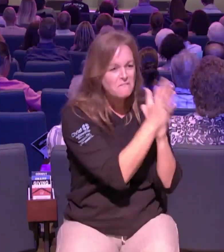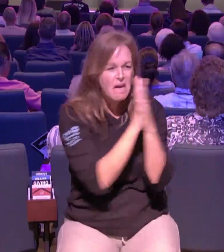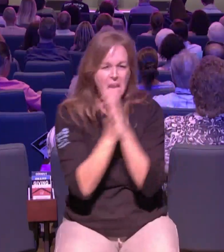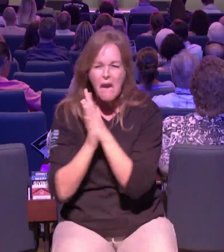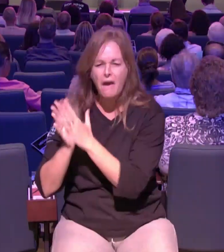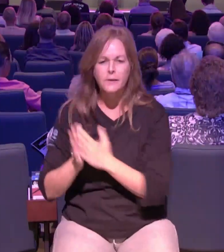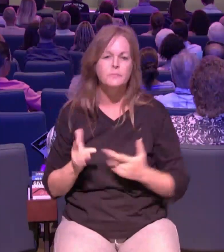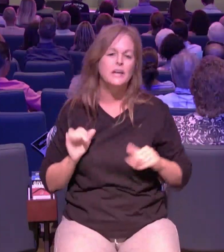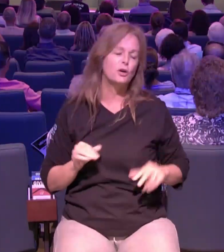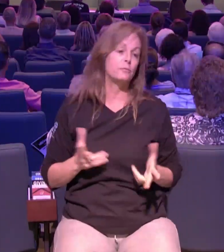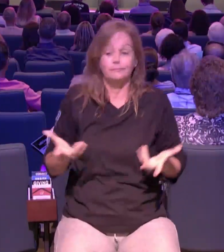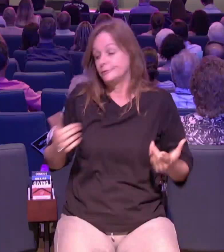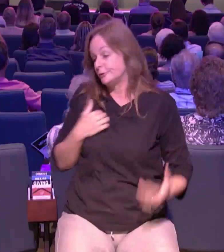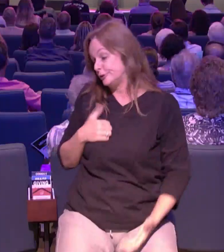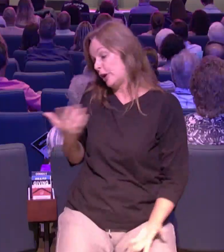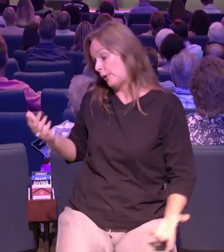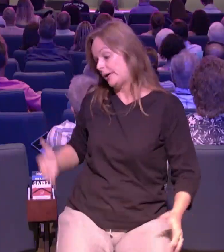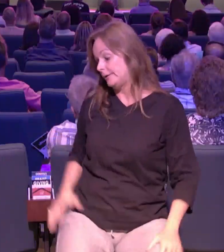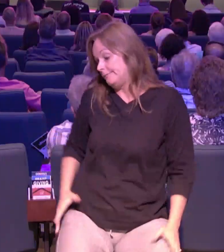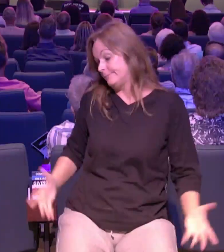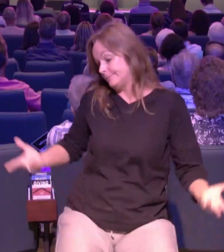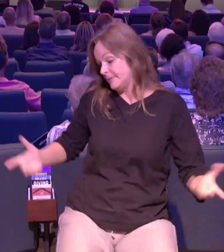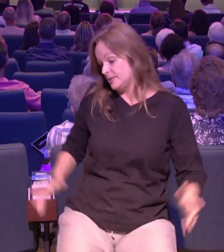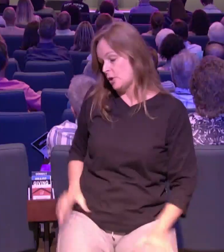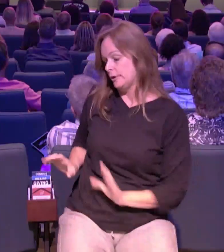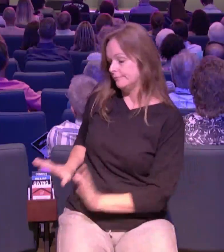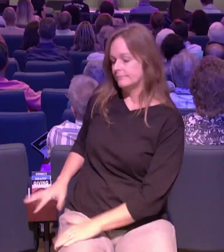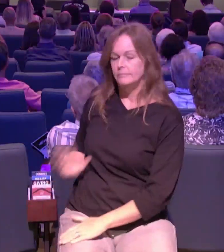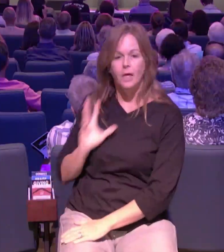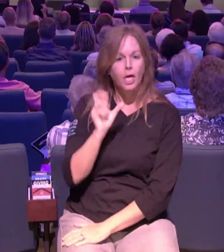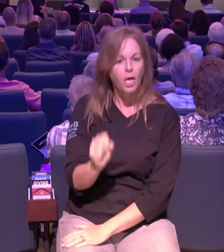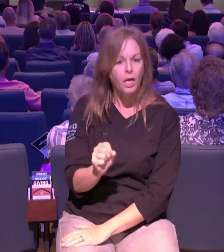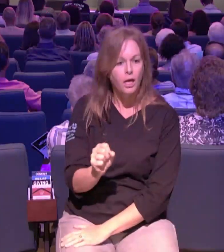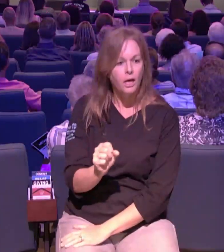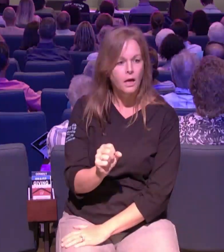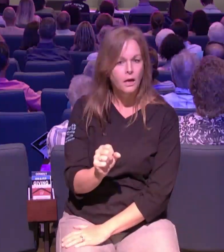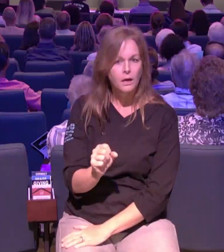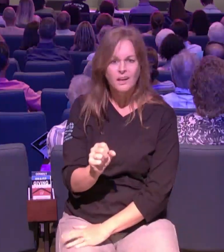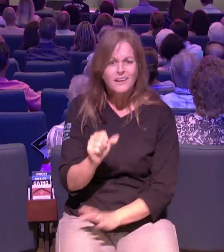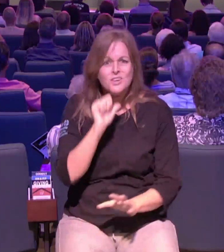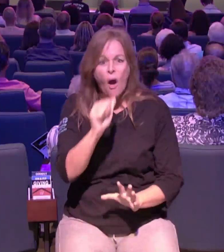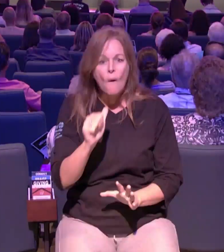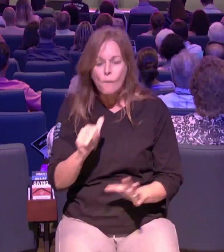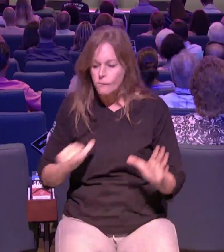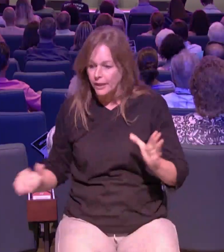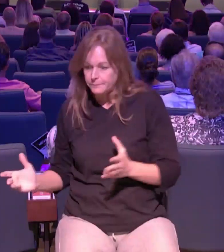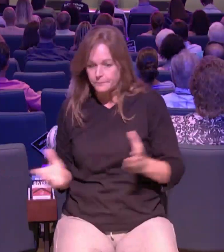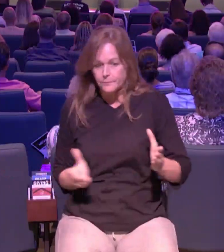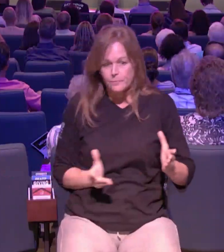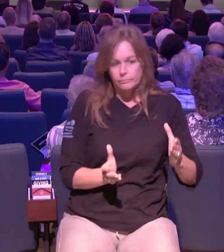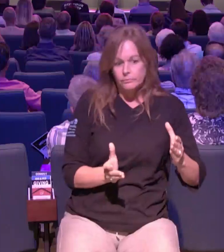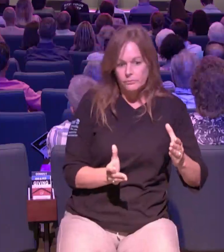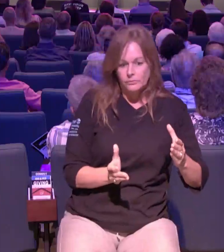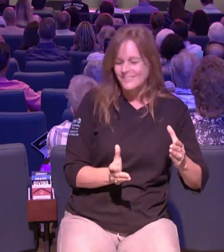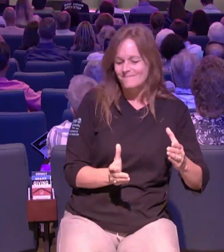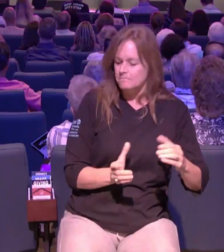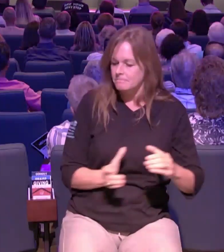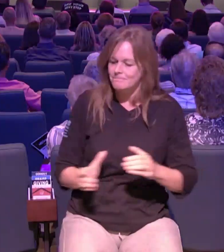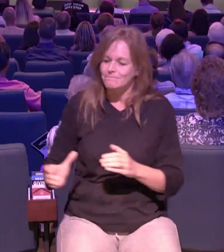laying on his mat in his own house he had to get to the house where god was he had to get into the presence of jesus so my question for you is